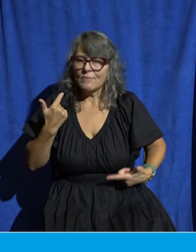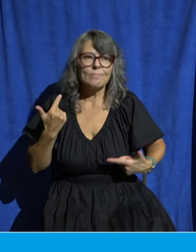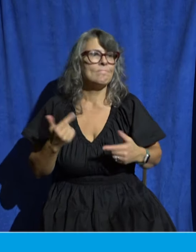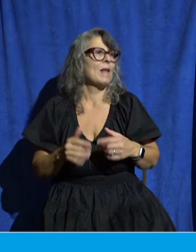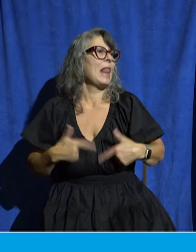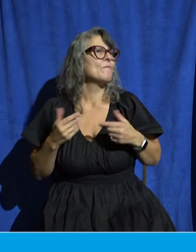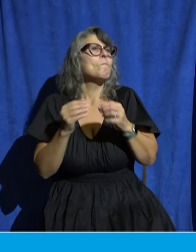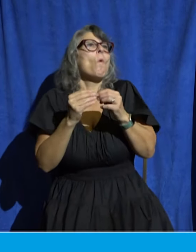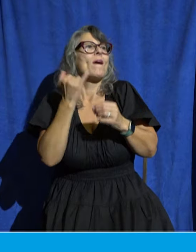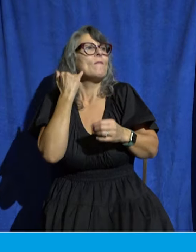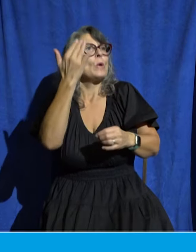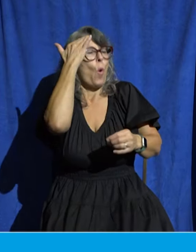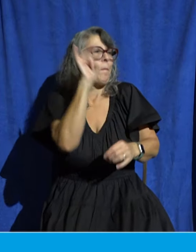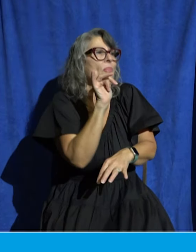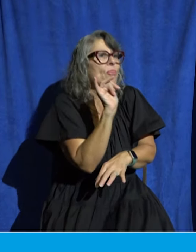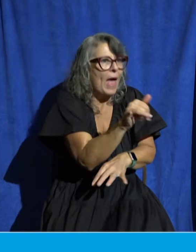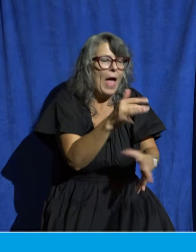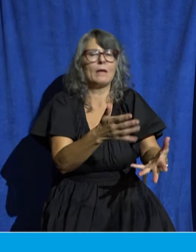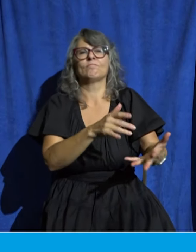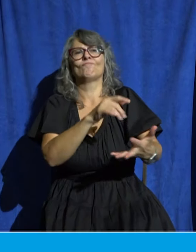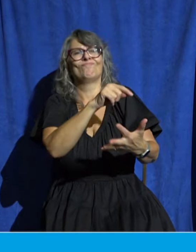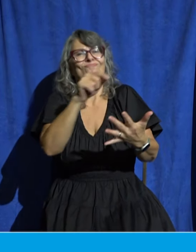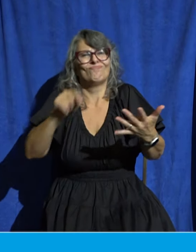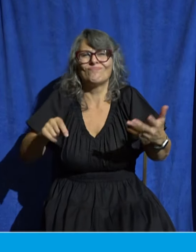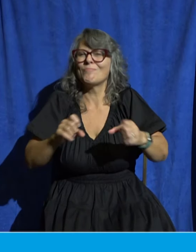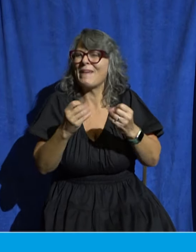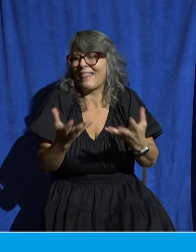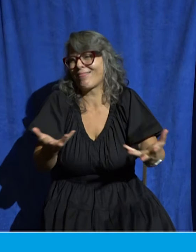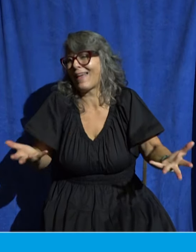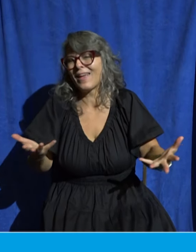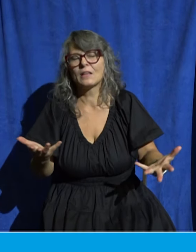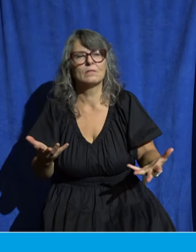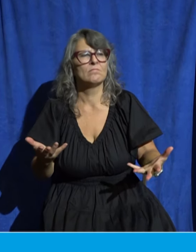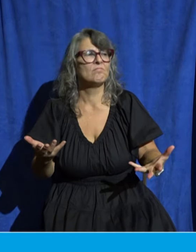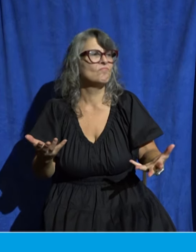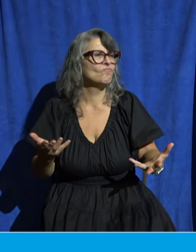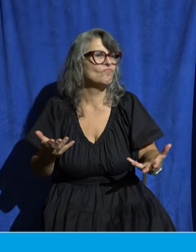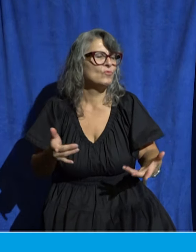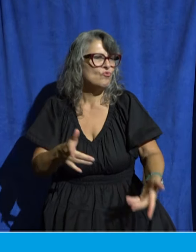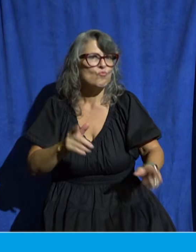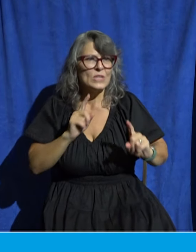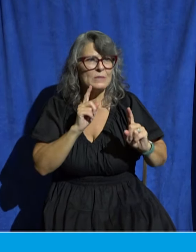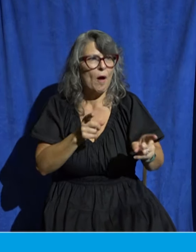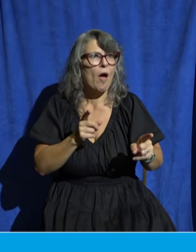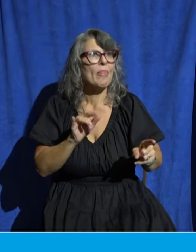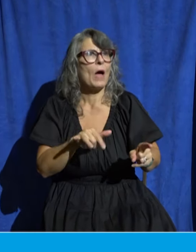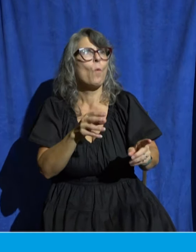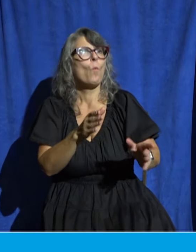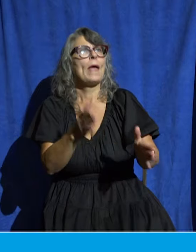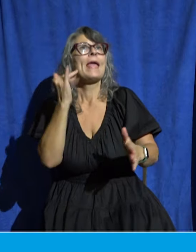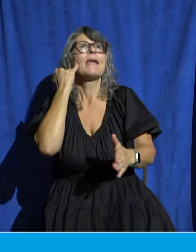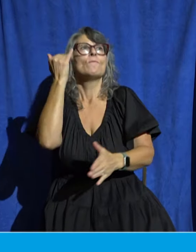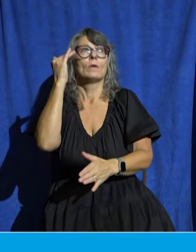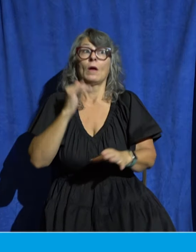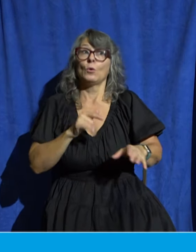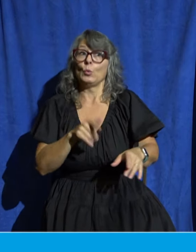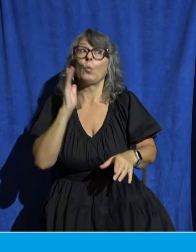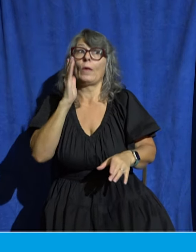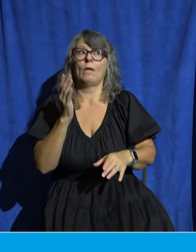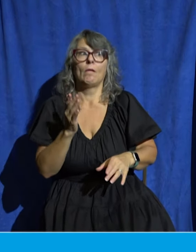I bring this up because I think many of us will have that same kind of reaction if we truly understood the topic of serving in the